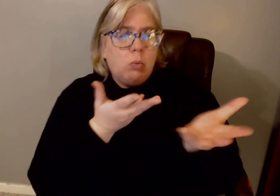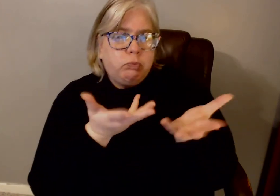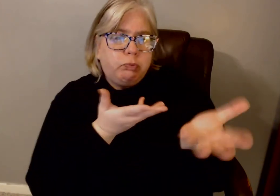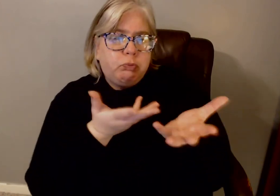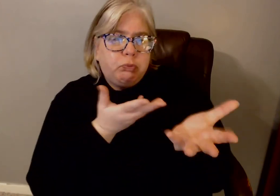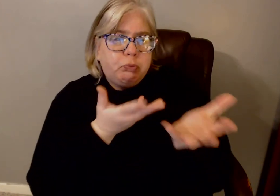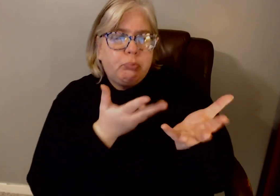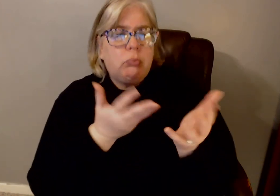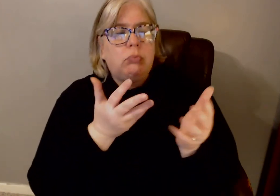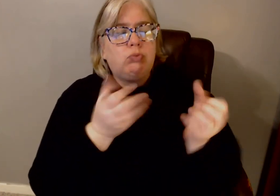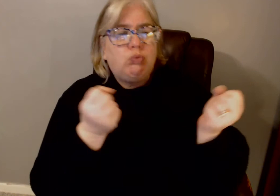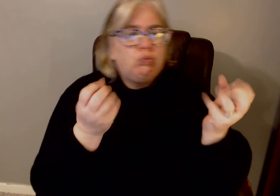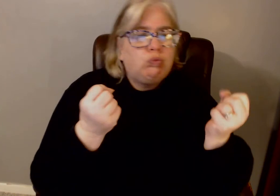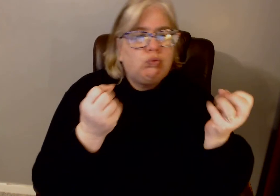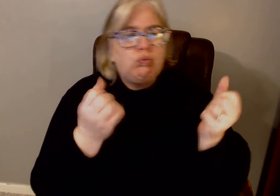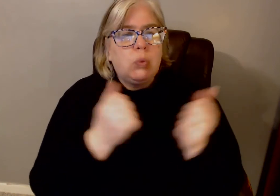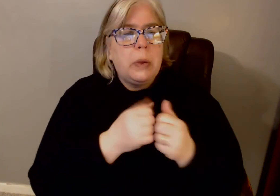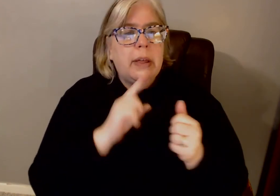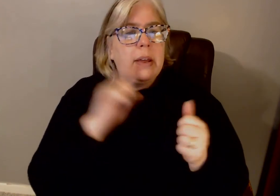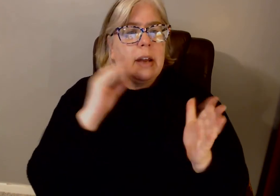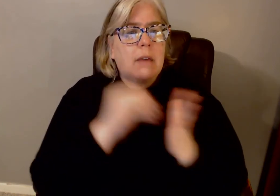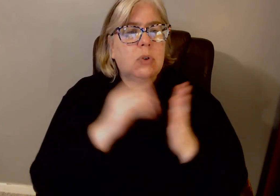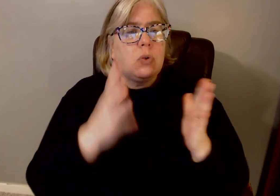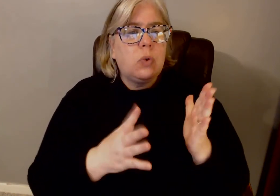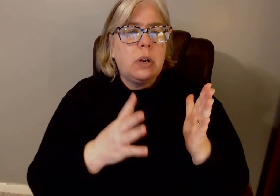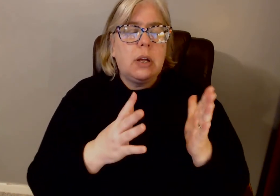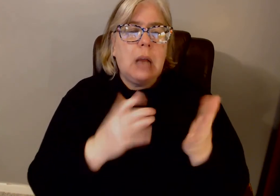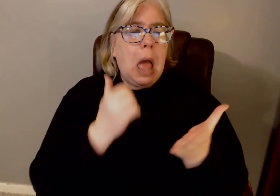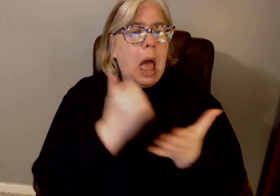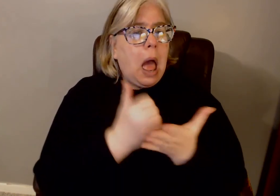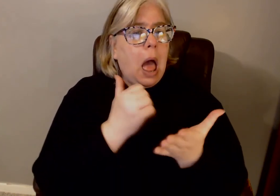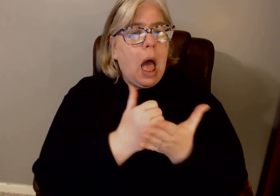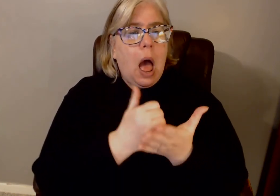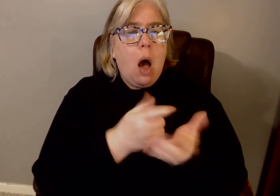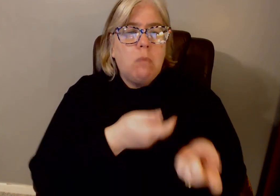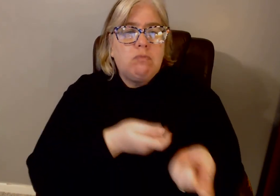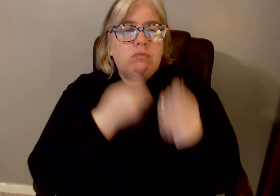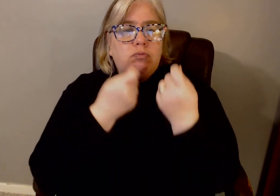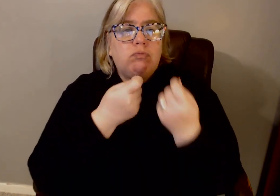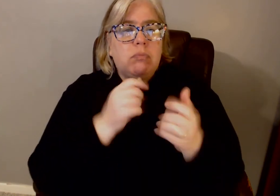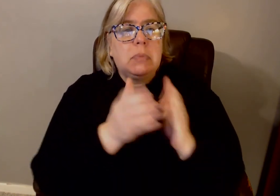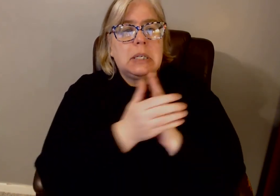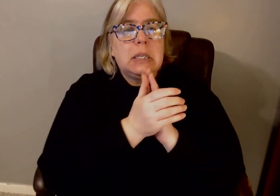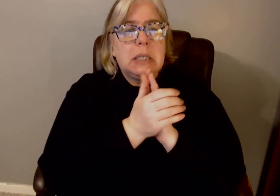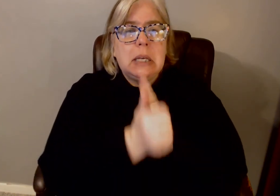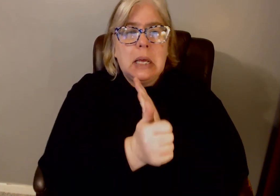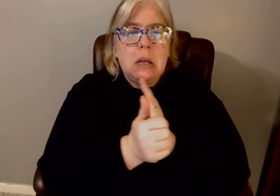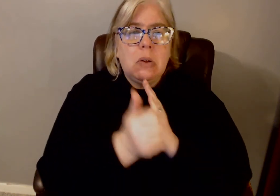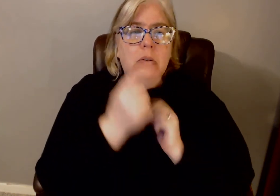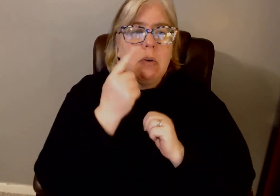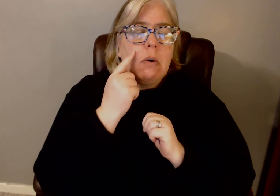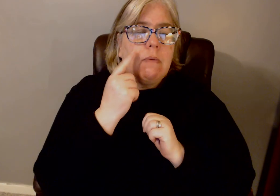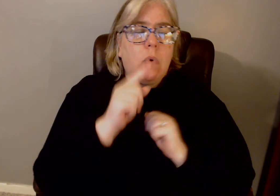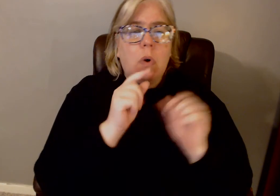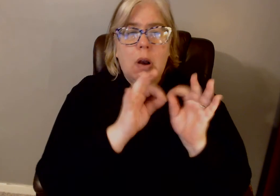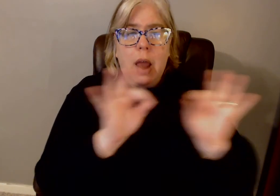doesn't walk better than can't even